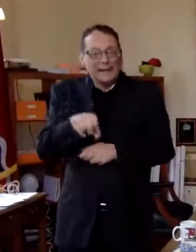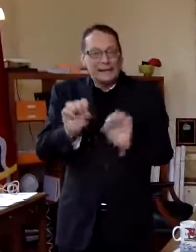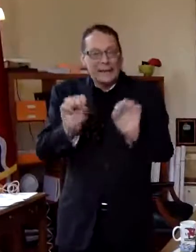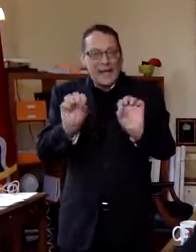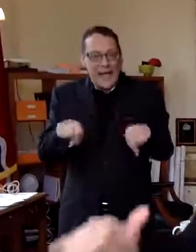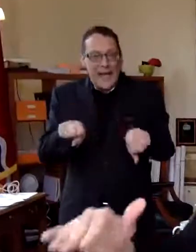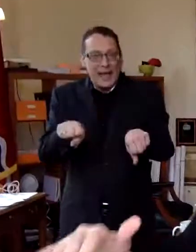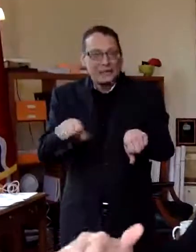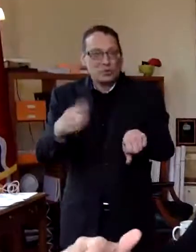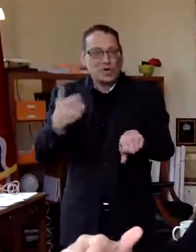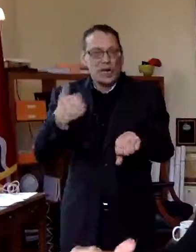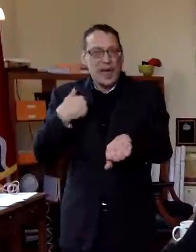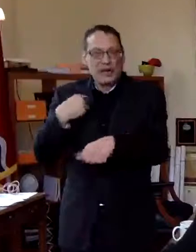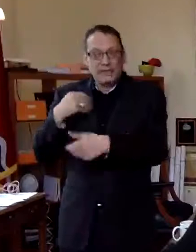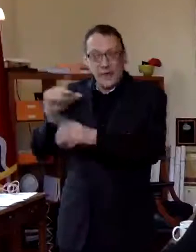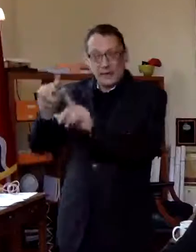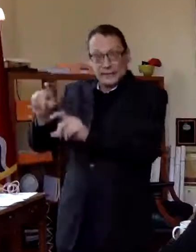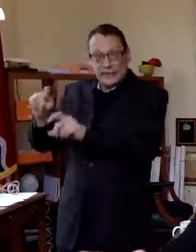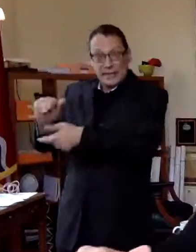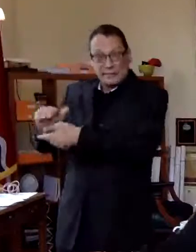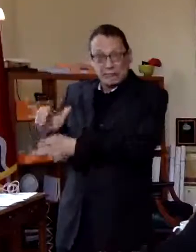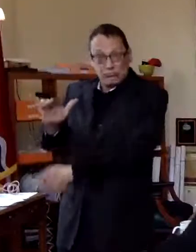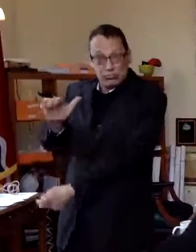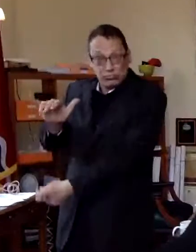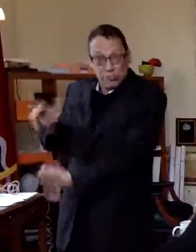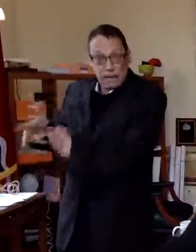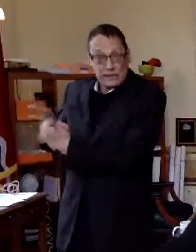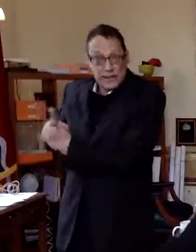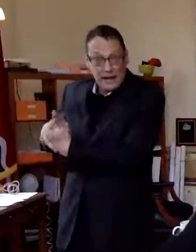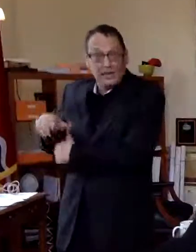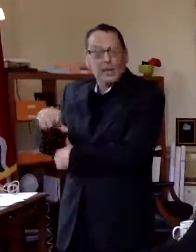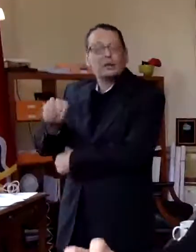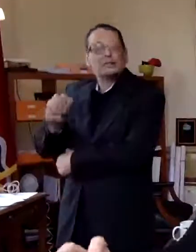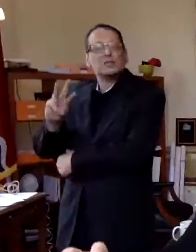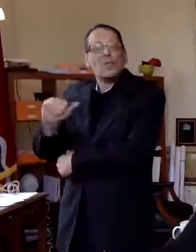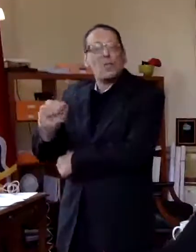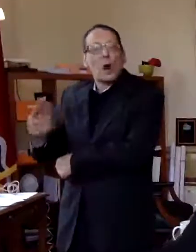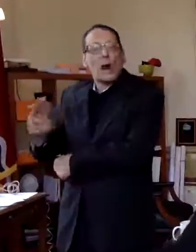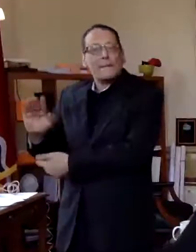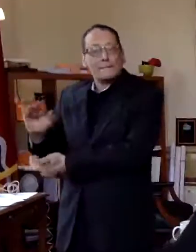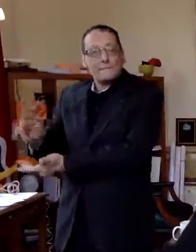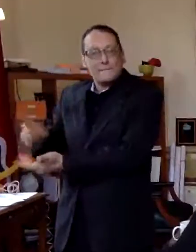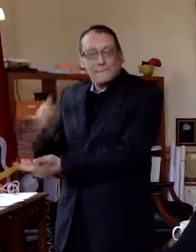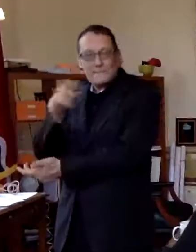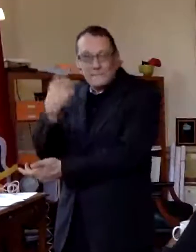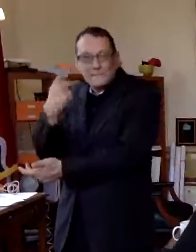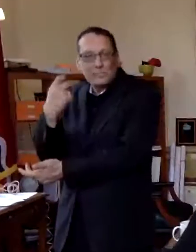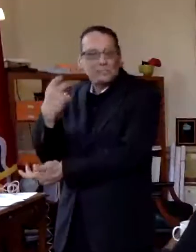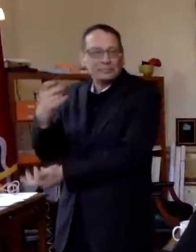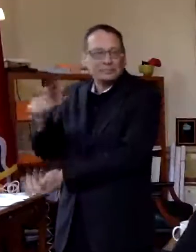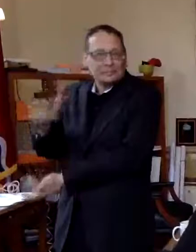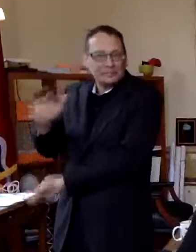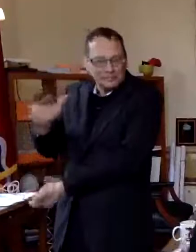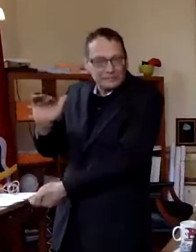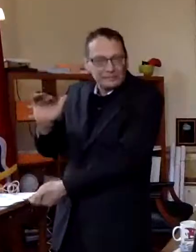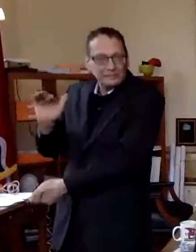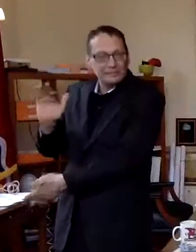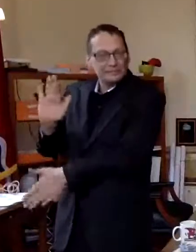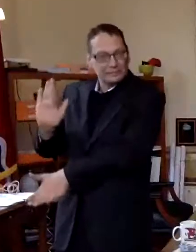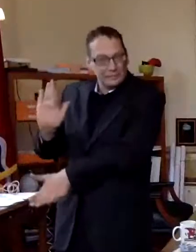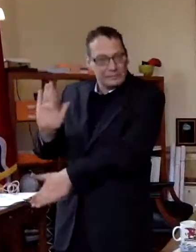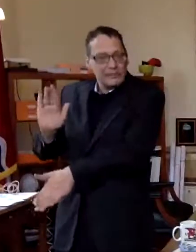in a position to have a big enough stockpile of tests and our swabs and medical and lab capacity